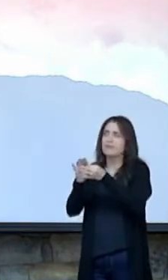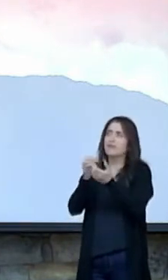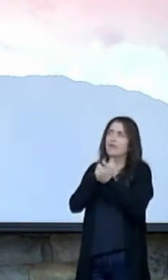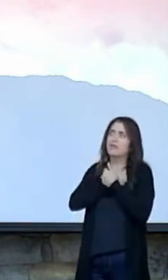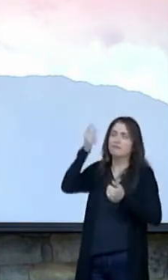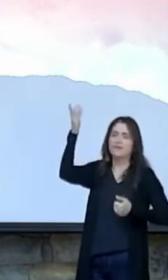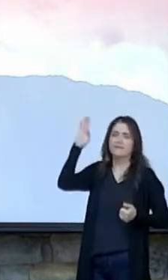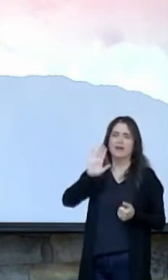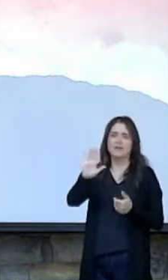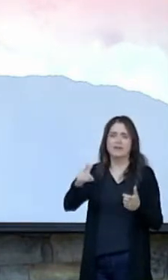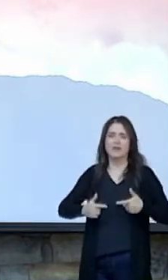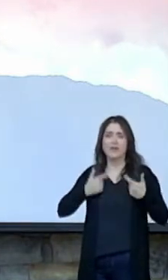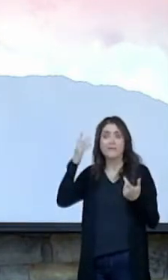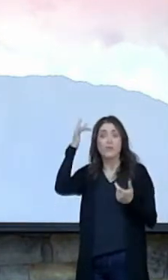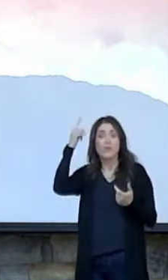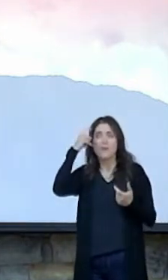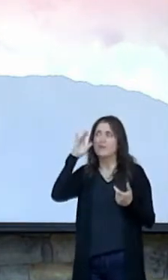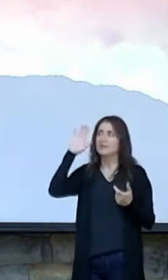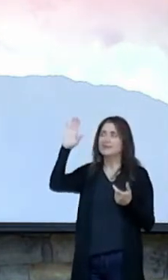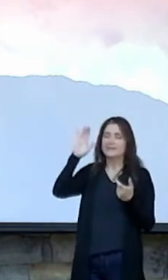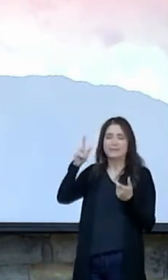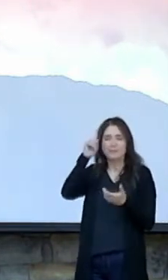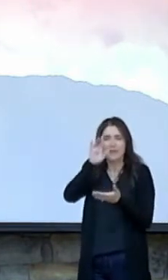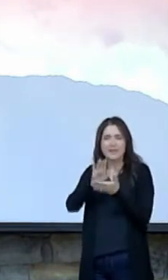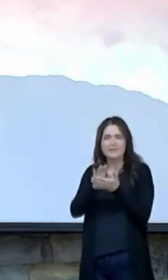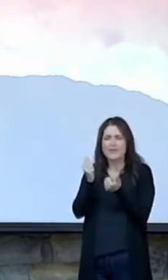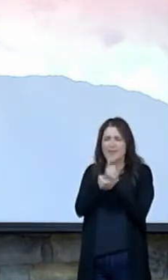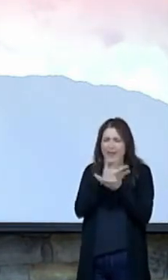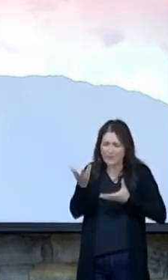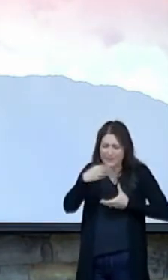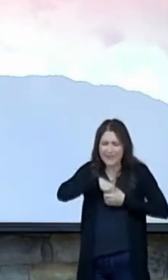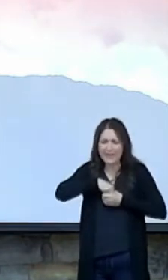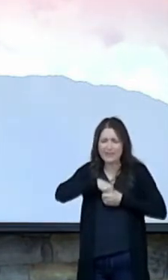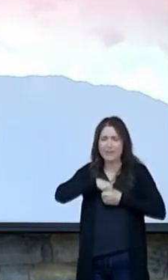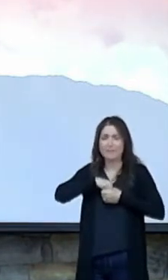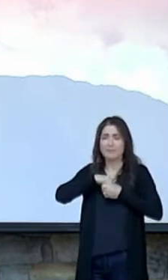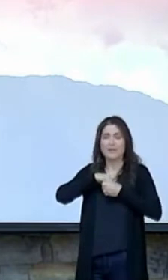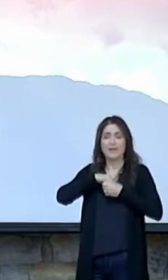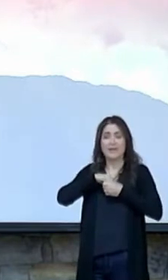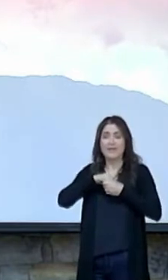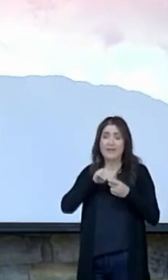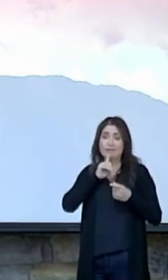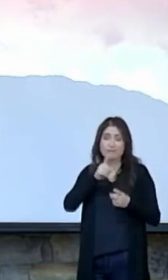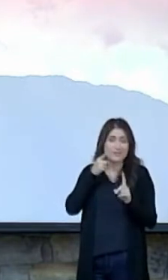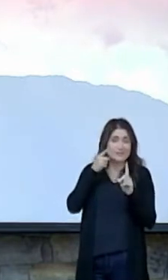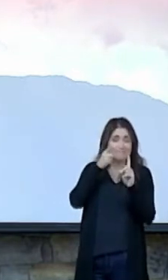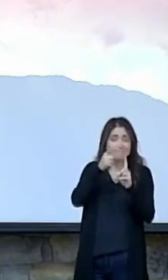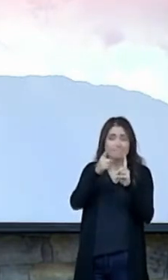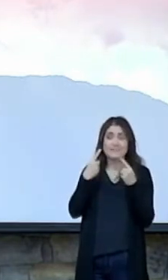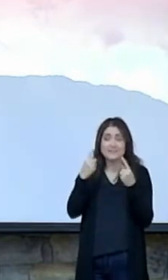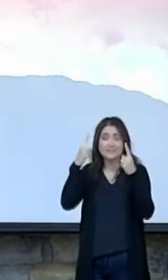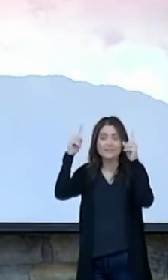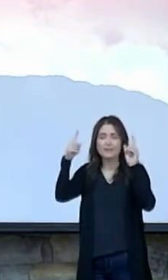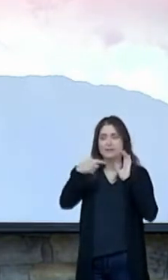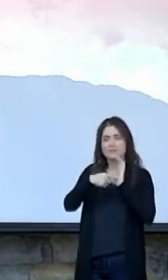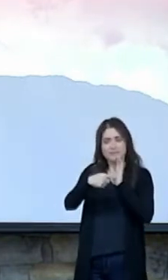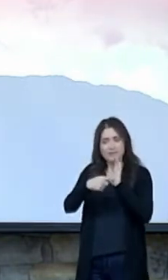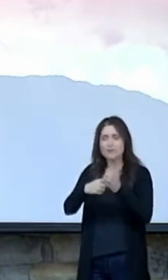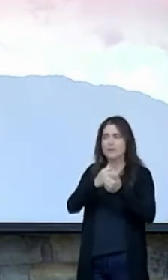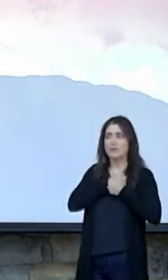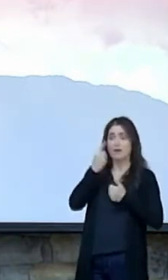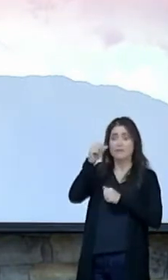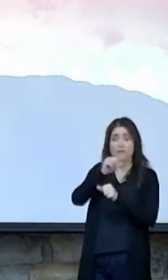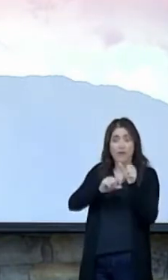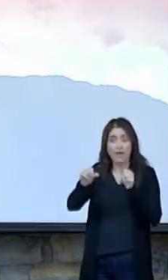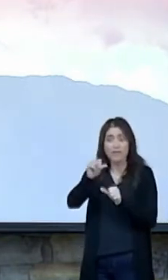Because he believes with everything in him that the key to success in them demonstrating their love for others